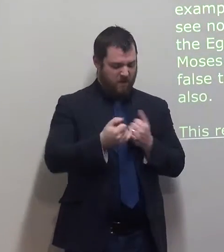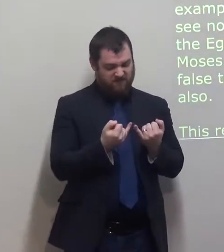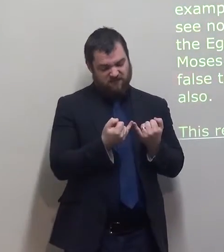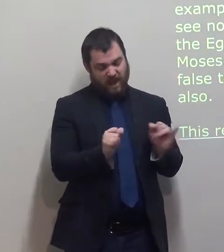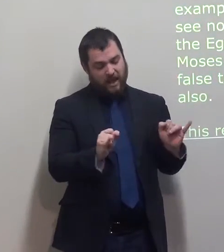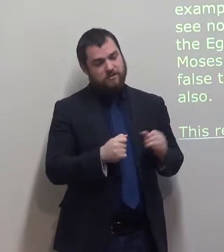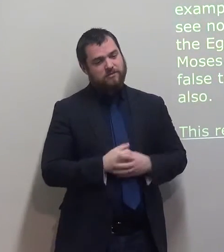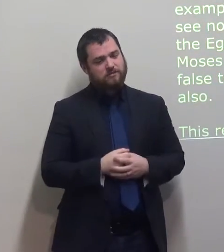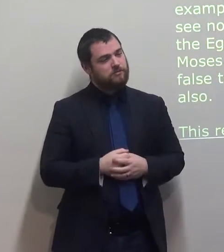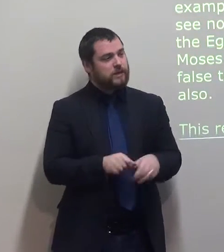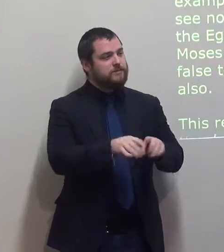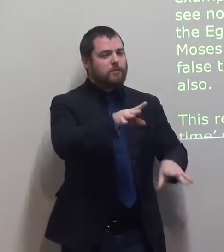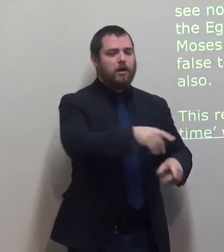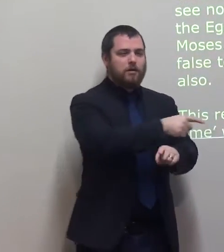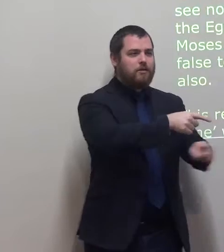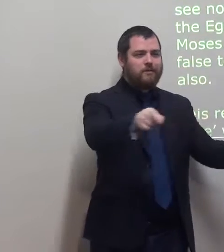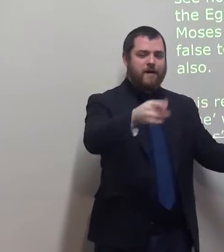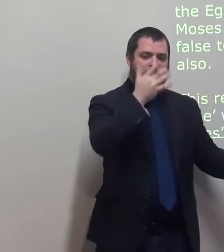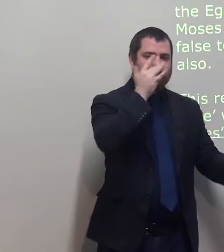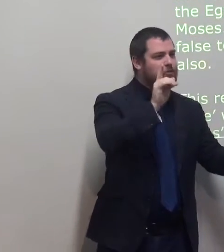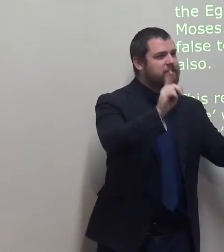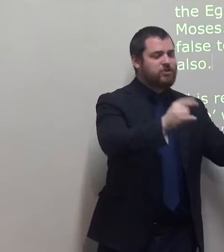false teachers I see today will fail also.